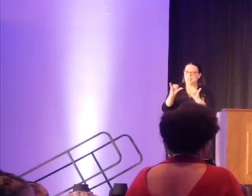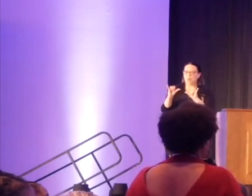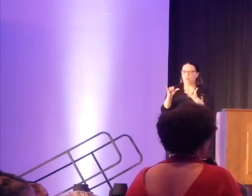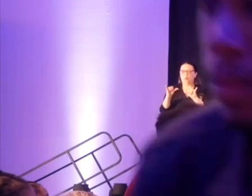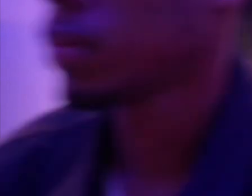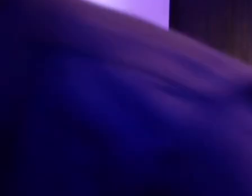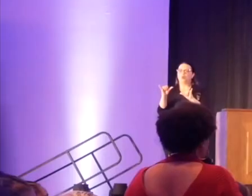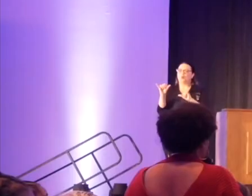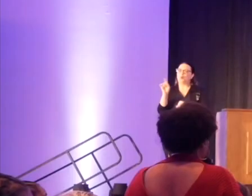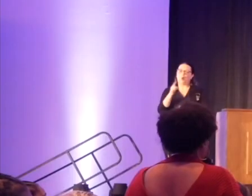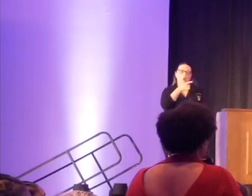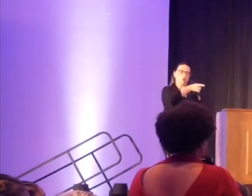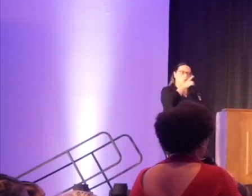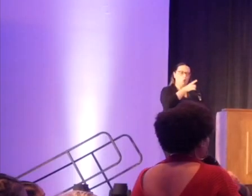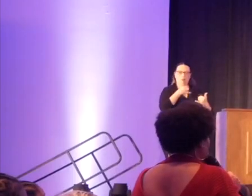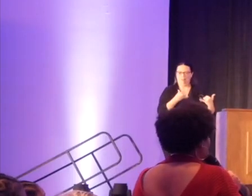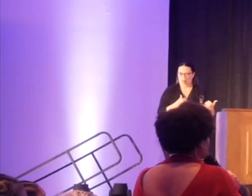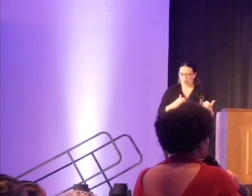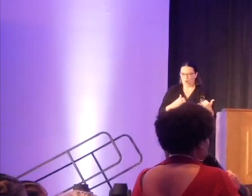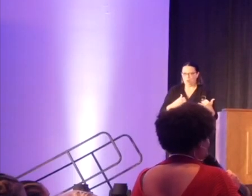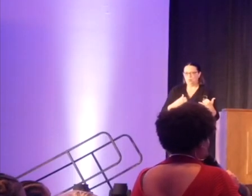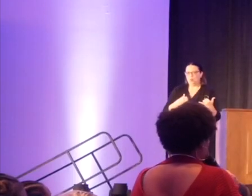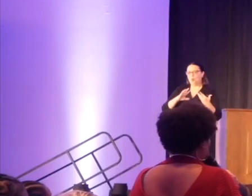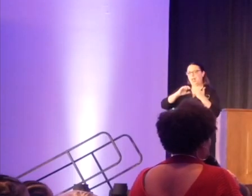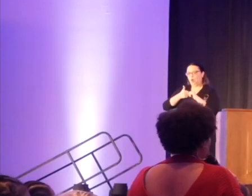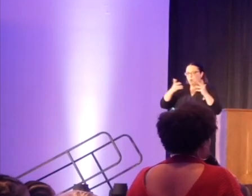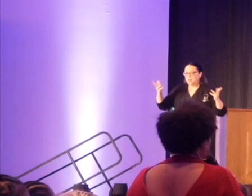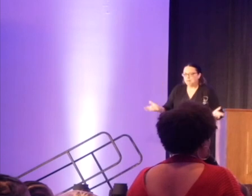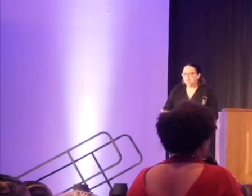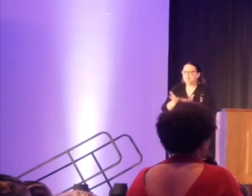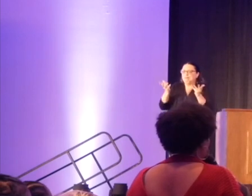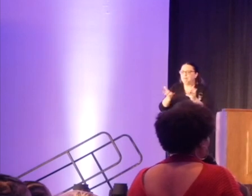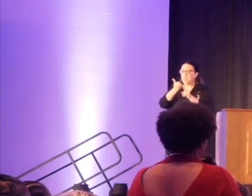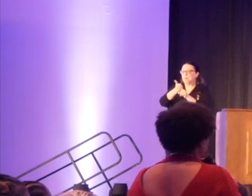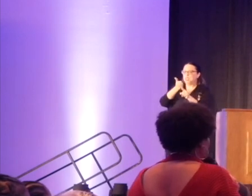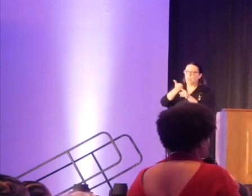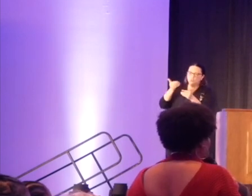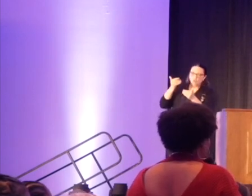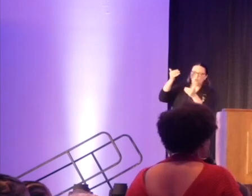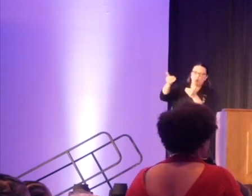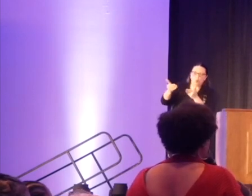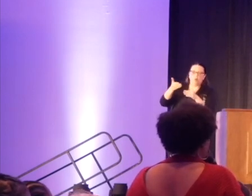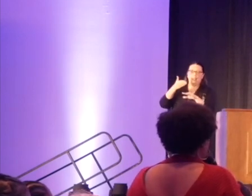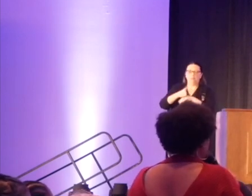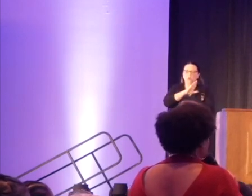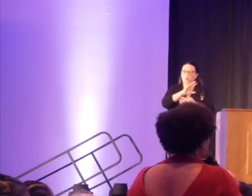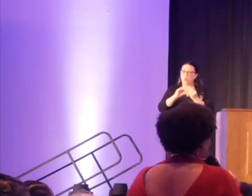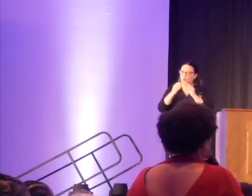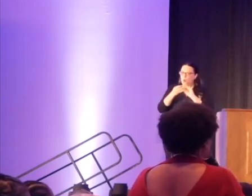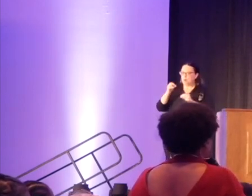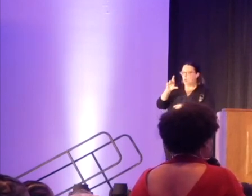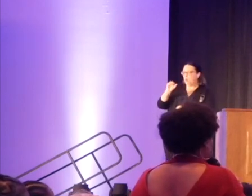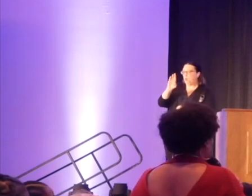where you are today? What advice would you have for propelling themselves forward after, in your story about the races, being